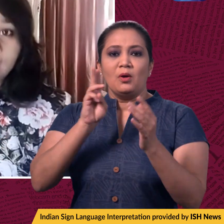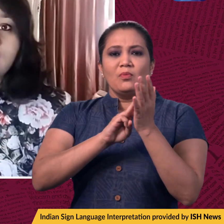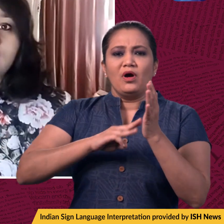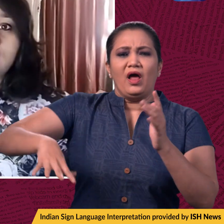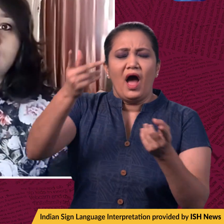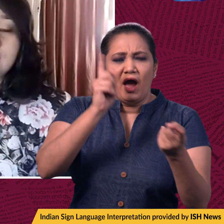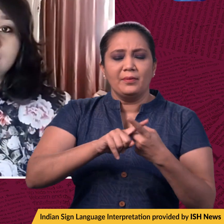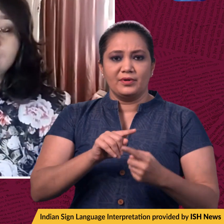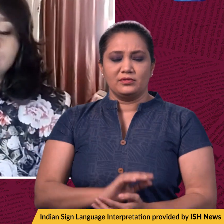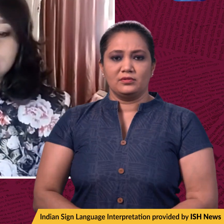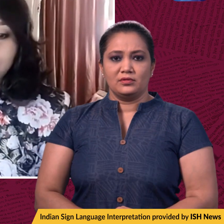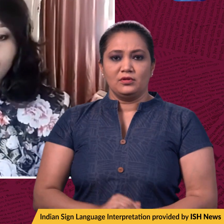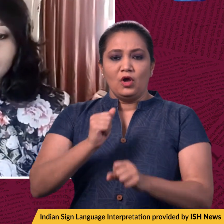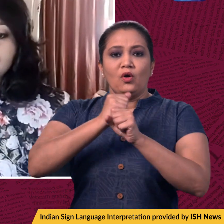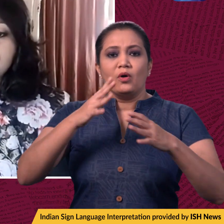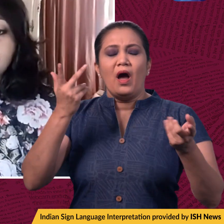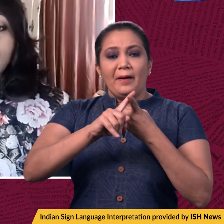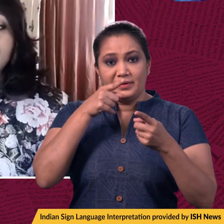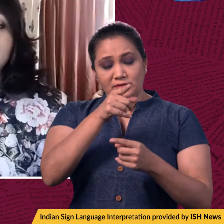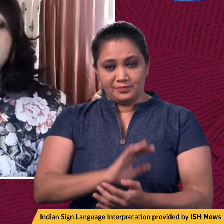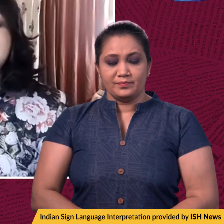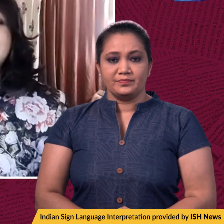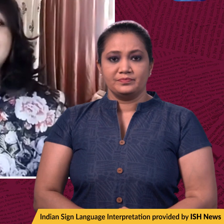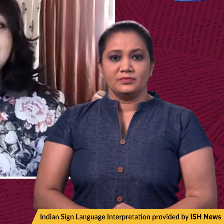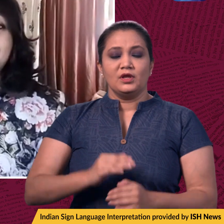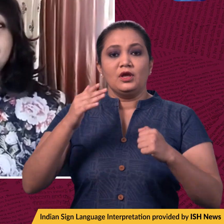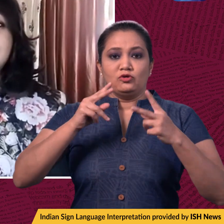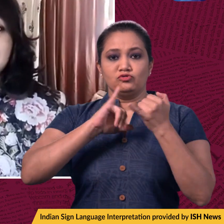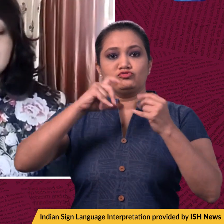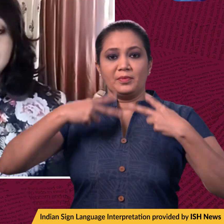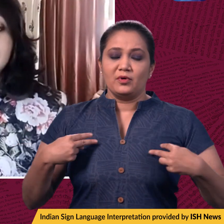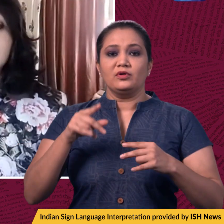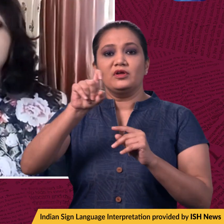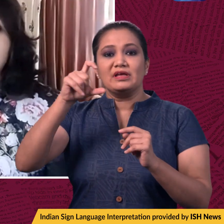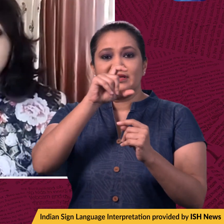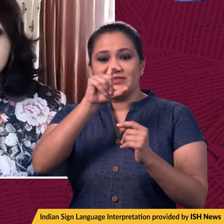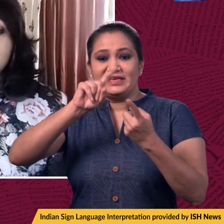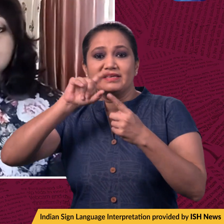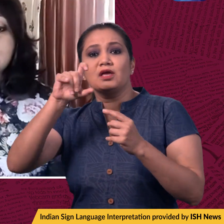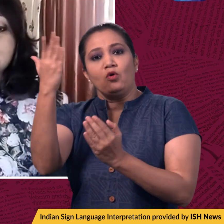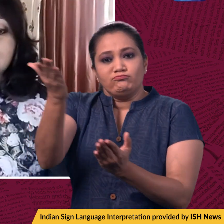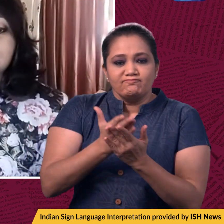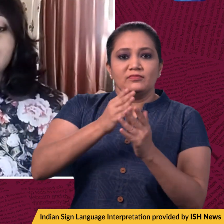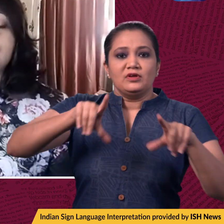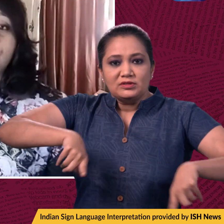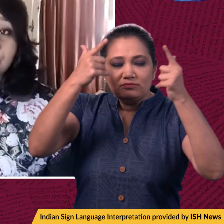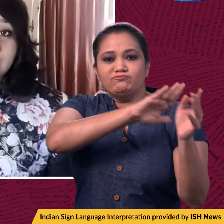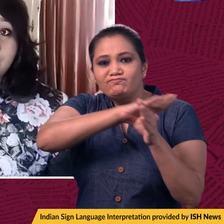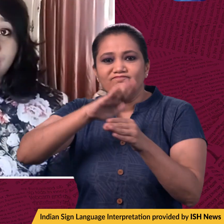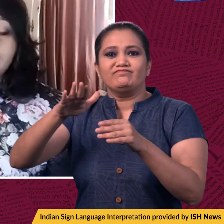in Goa, the Supreme Court on Thursday has accepted CEC's recommendation against cutting down the forest area